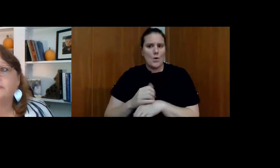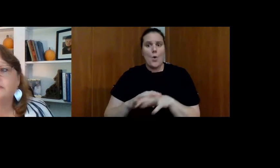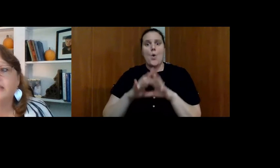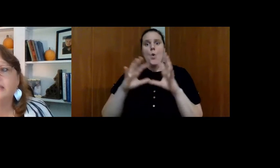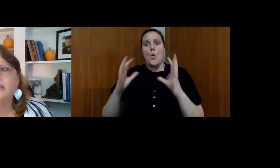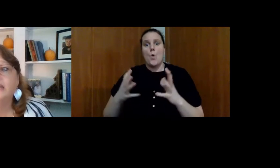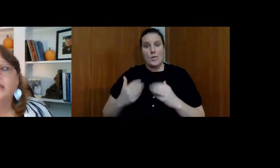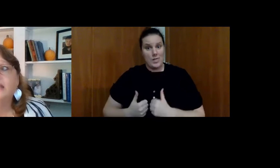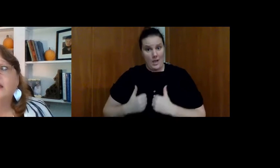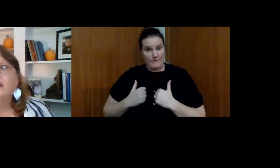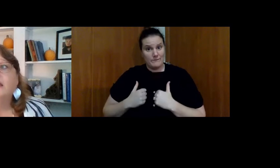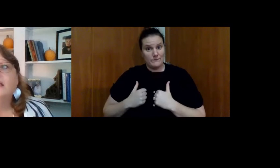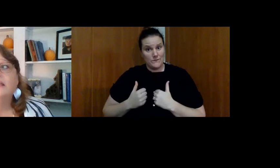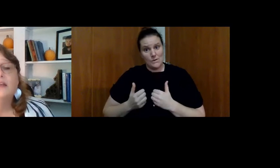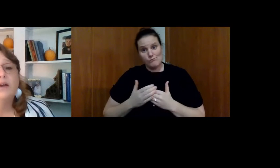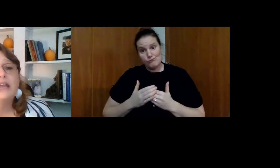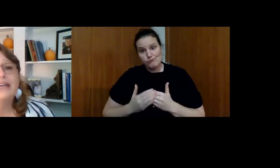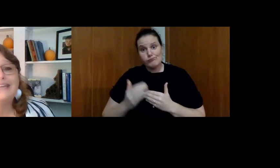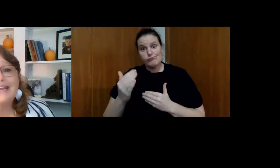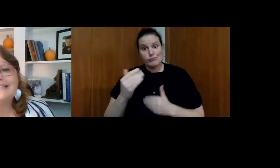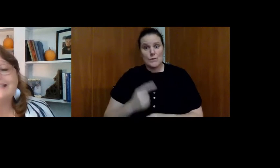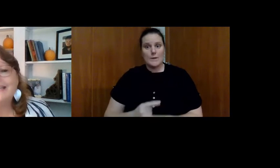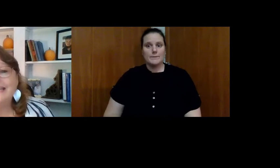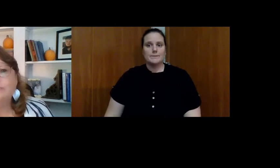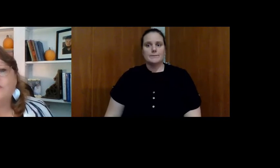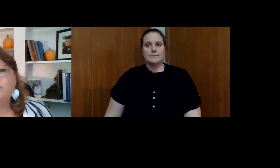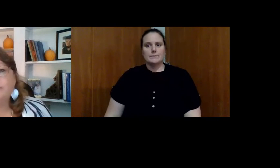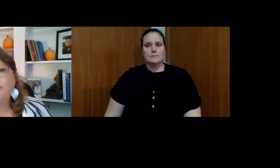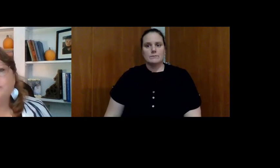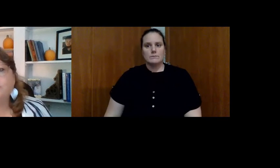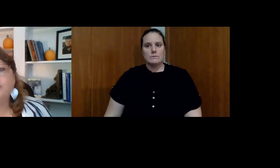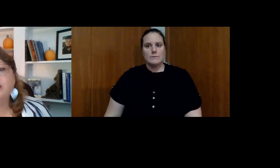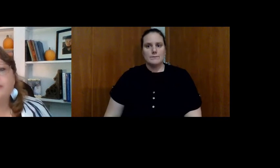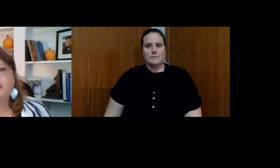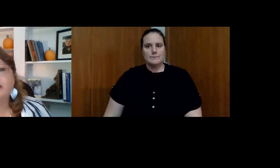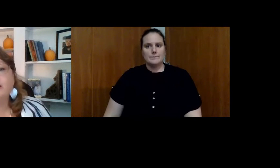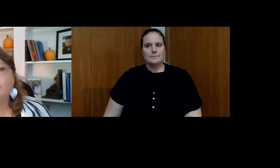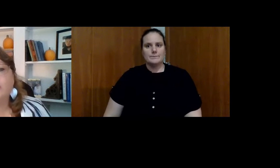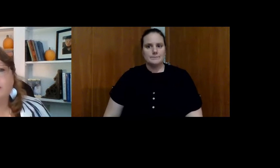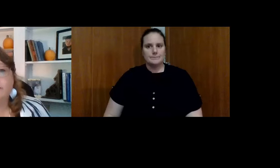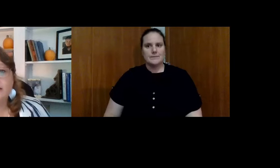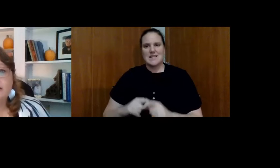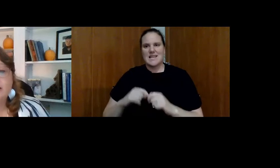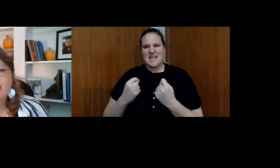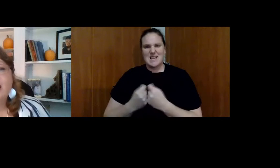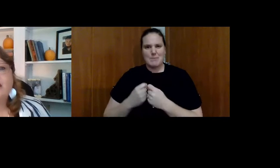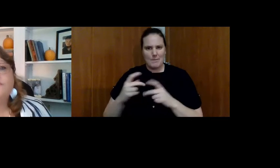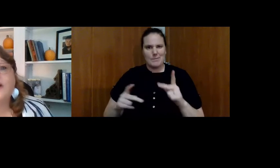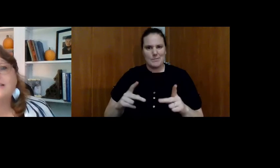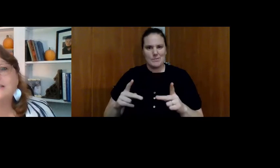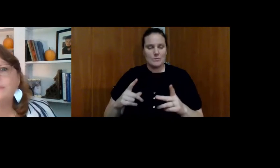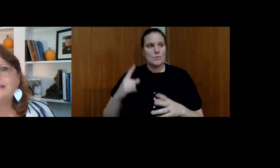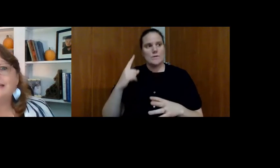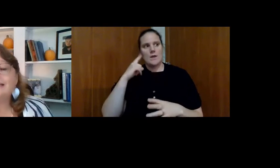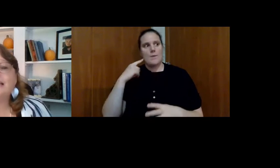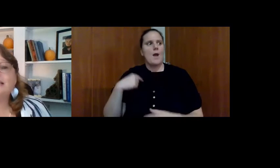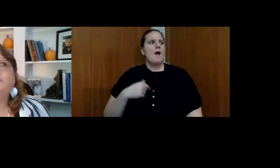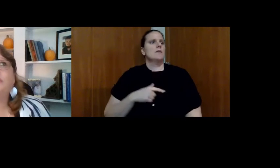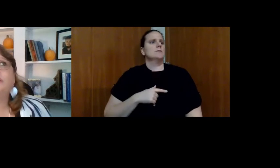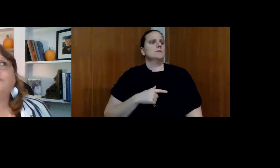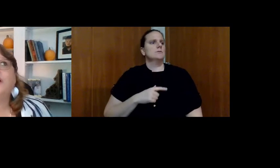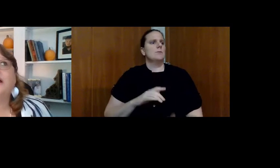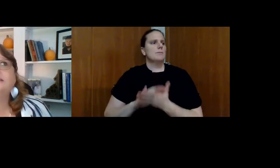life, right? It takes a team of people. You think about any one of us. And for us to be